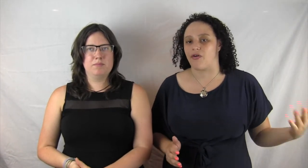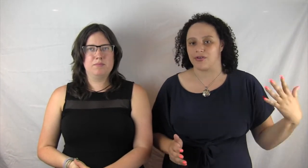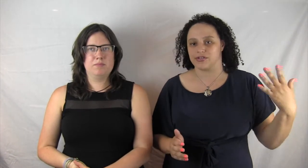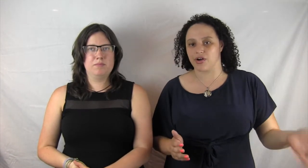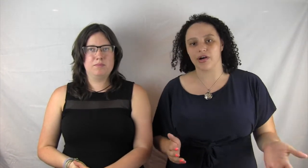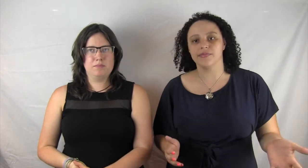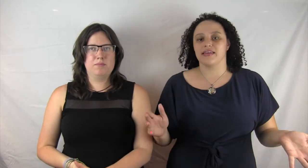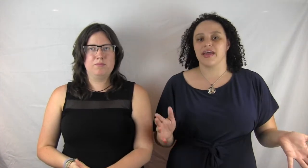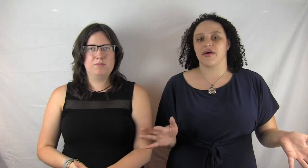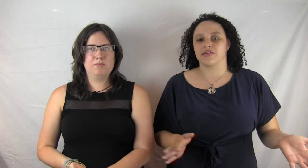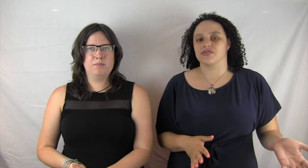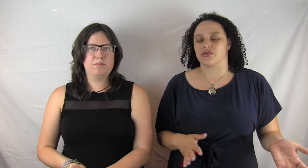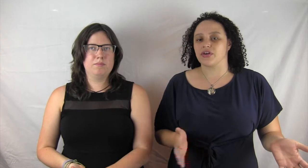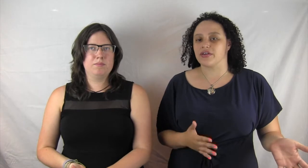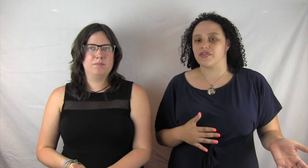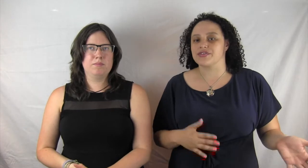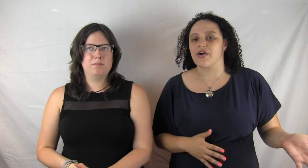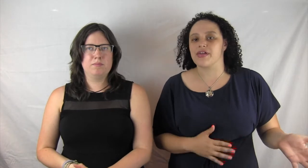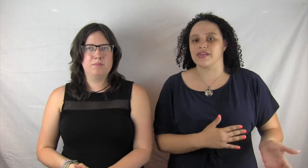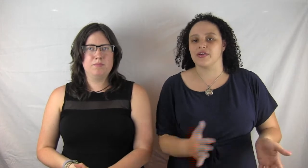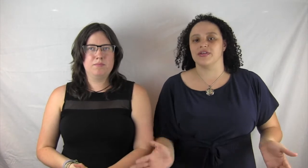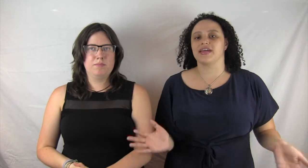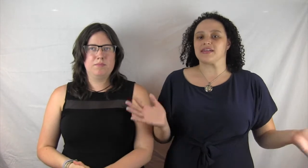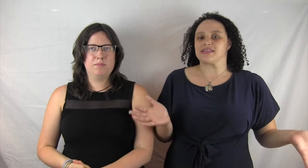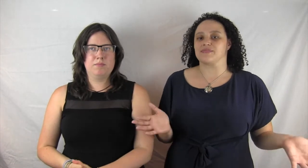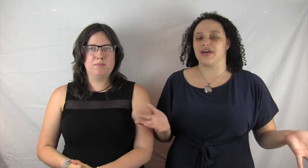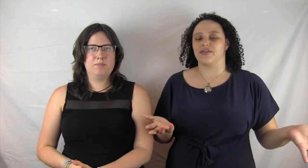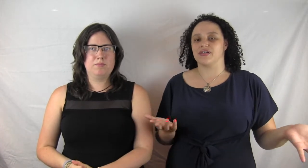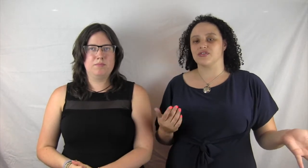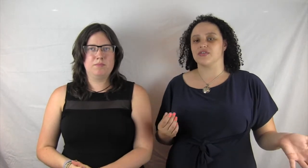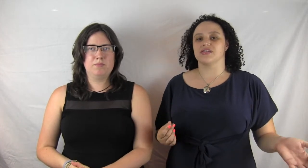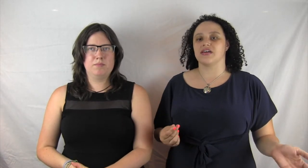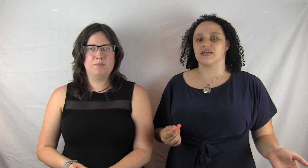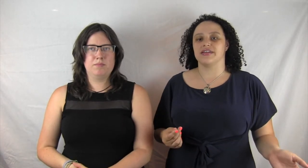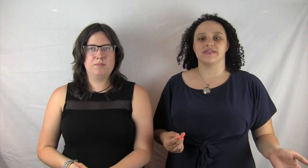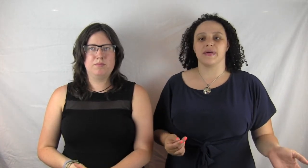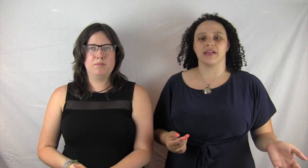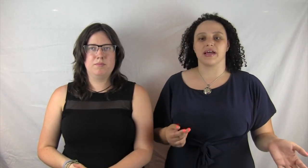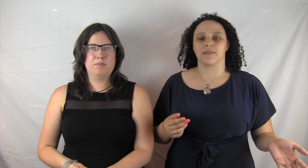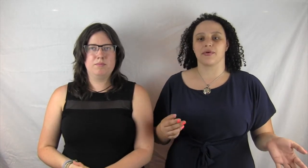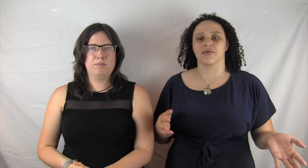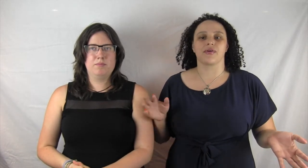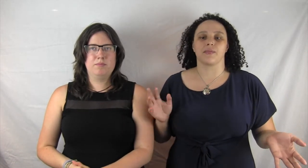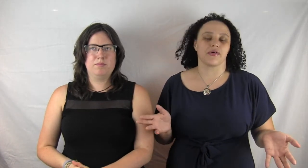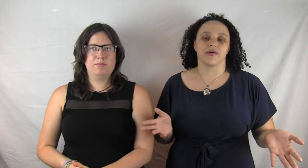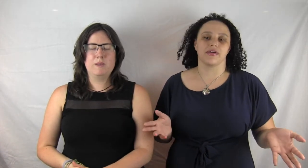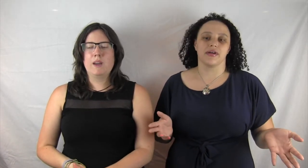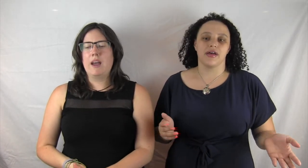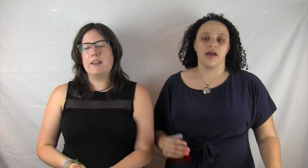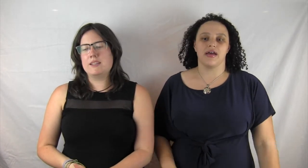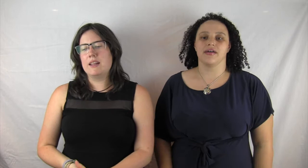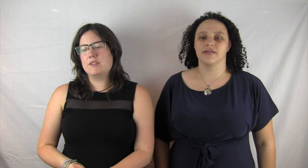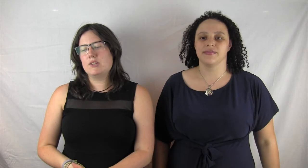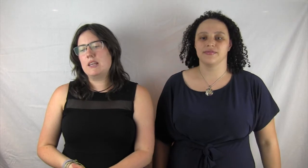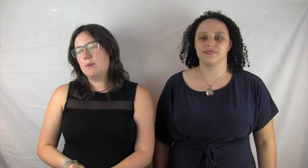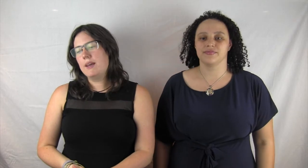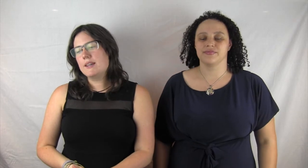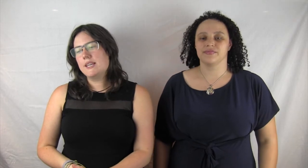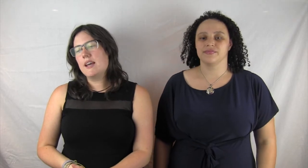fallen star. The characters are looking for Scarlet and they go to Nicholas's manor and it turns out that he's been like brutally murdered. And Tella's just like, well, I guess he